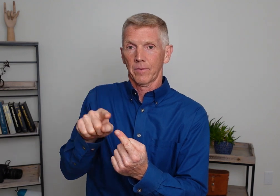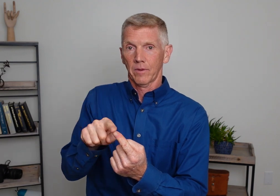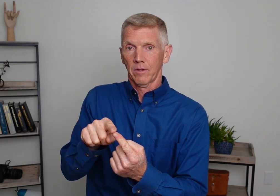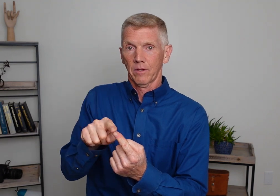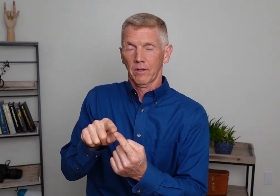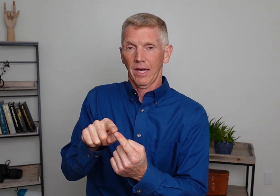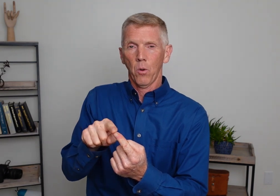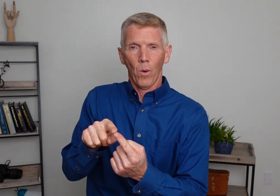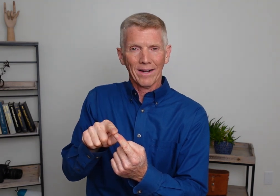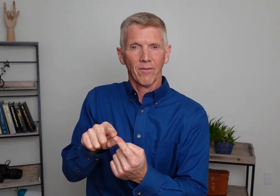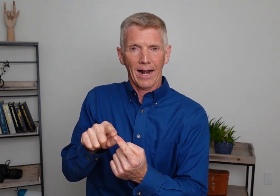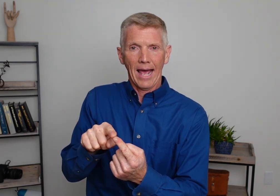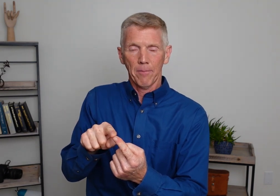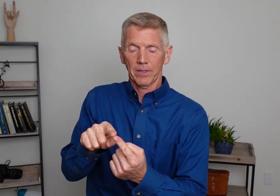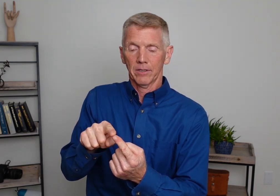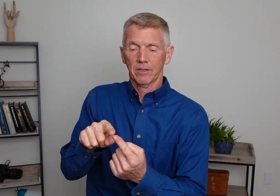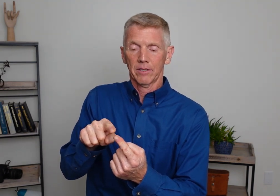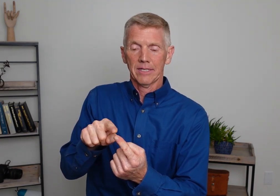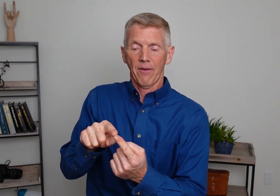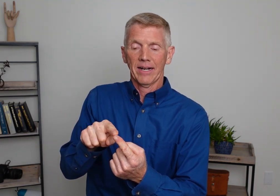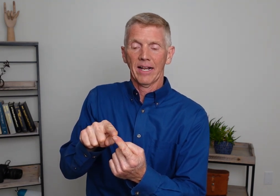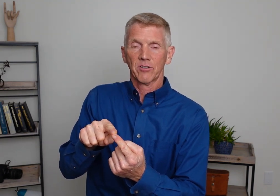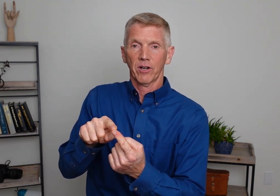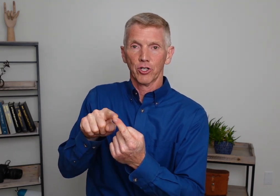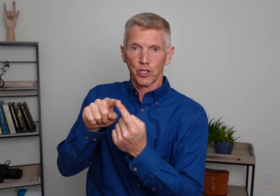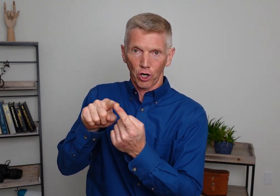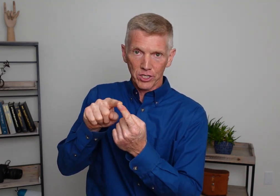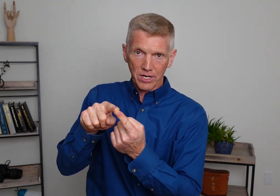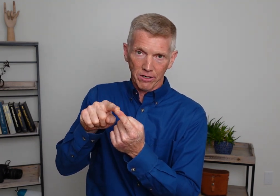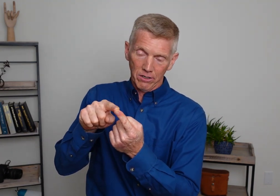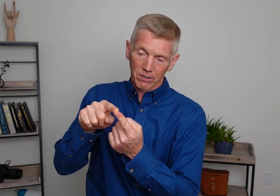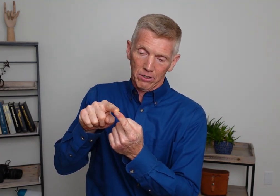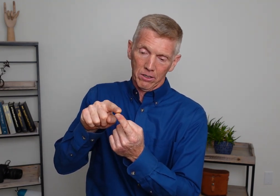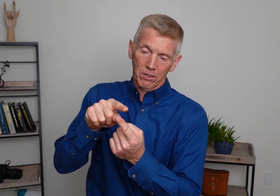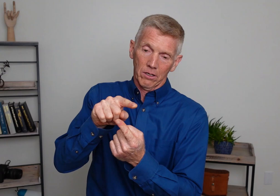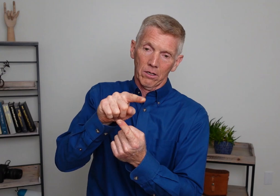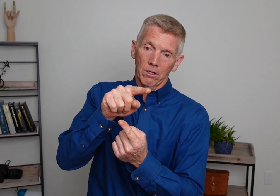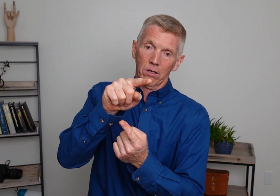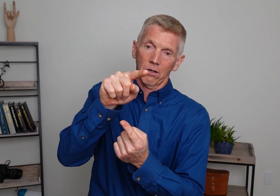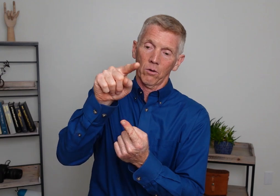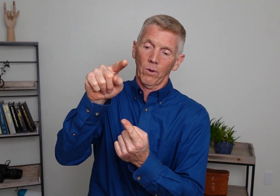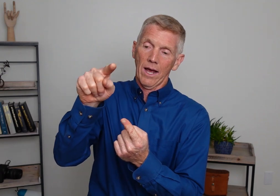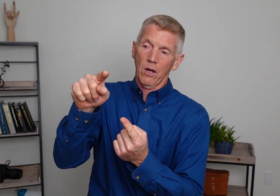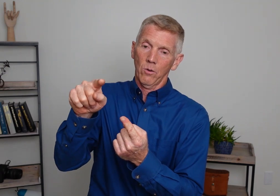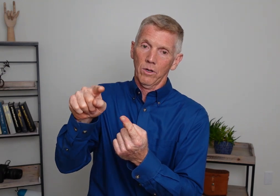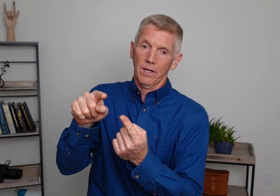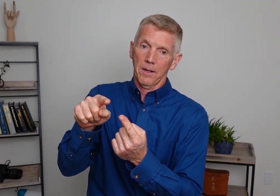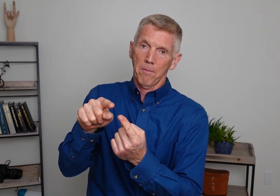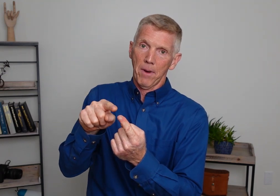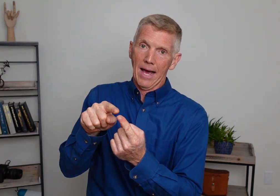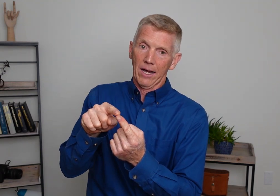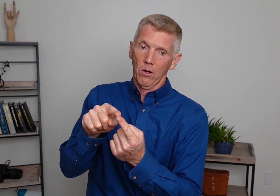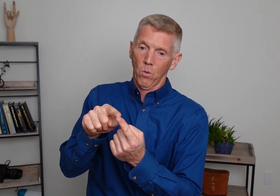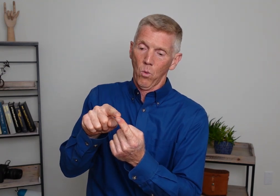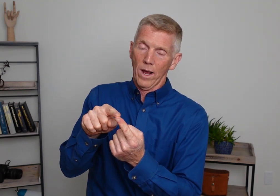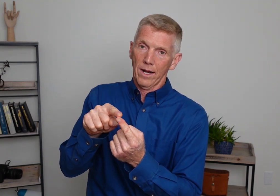When. Okay. When did that happen? See how that index finger starts here. Around and back. When.